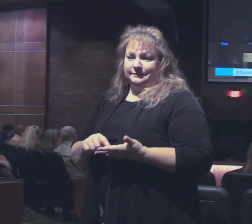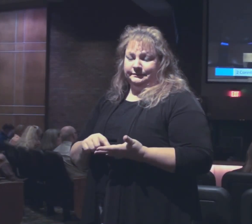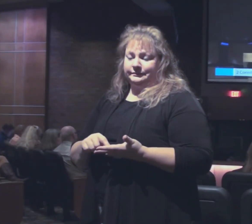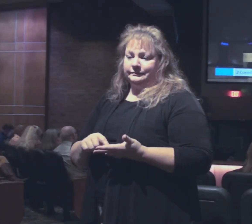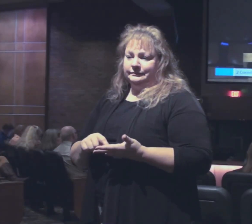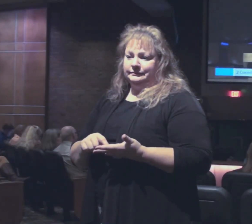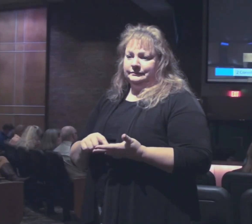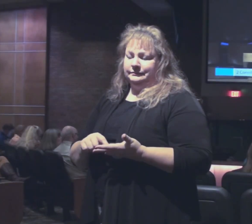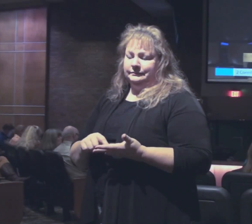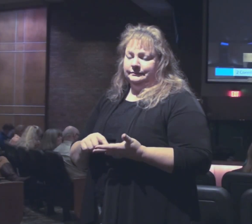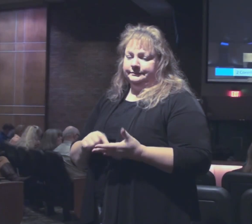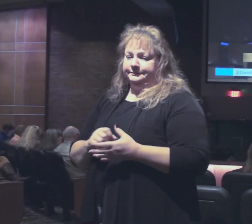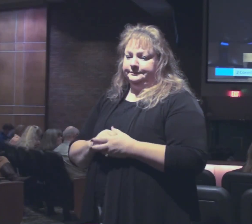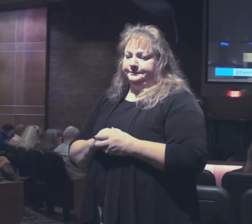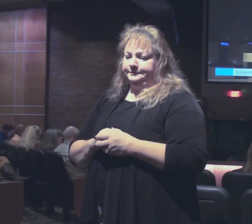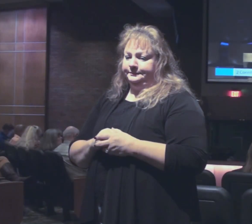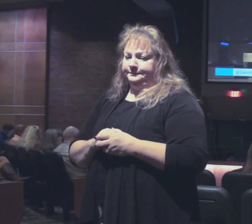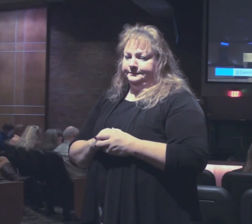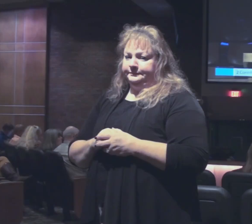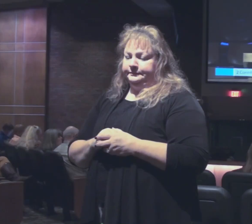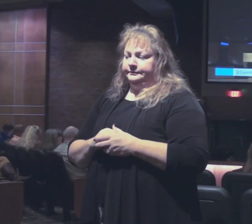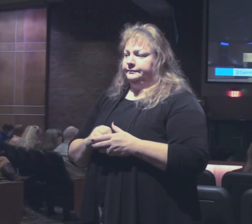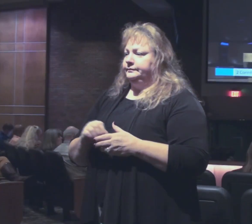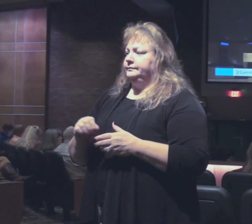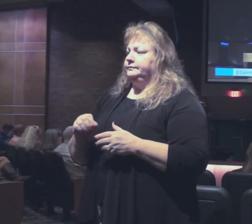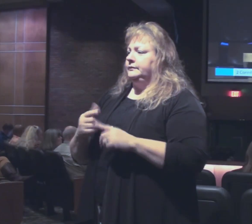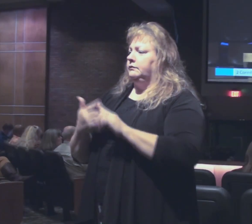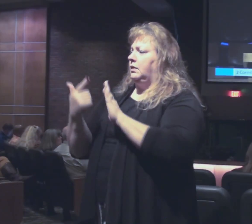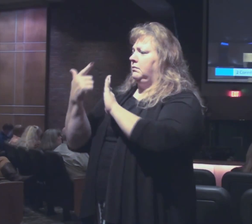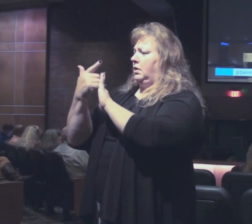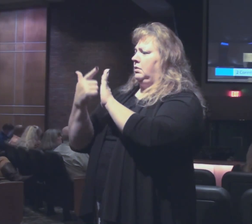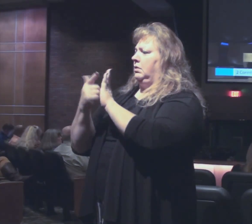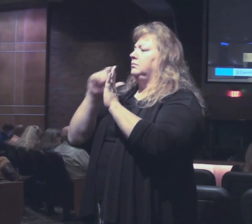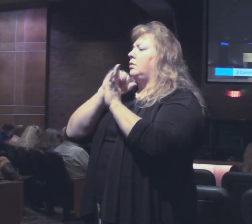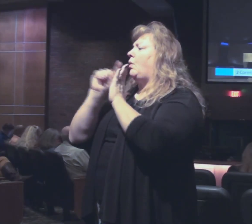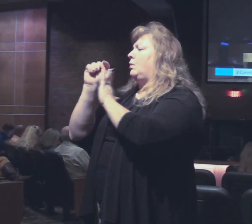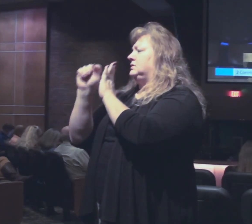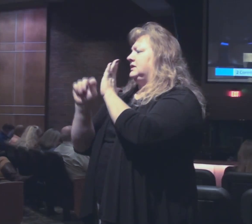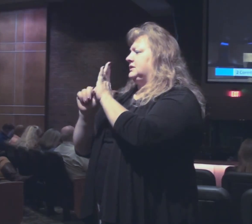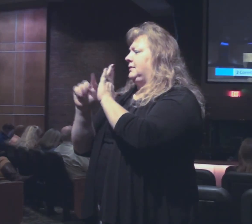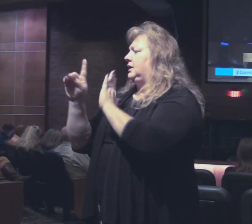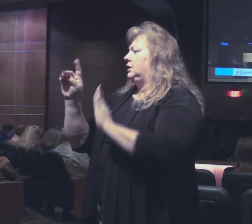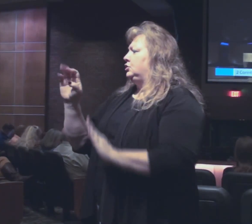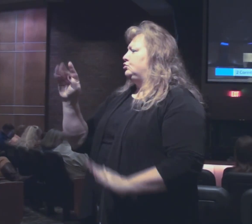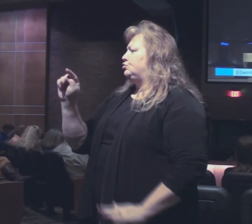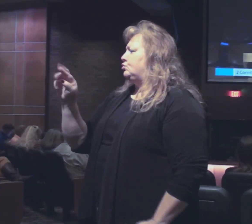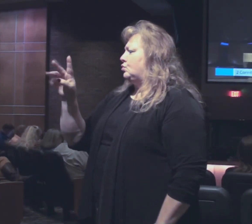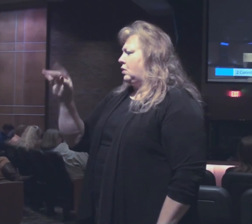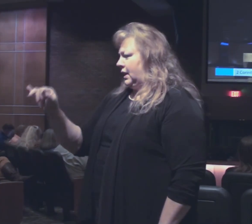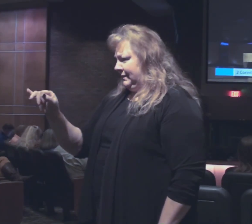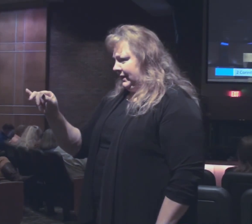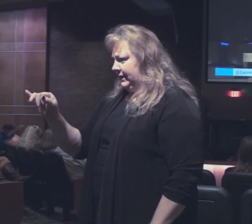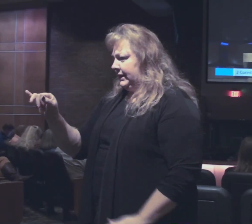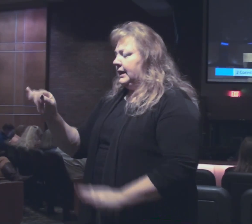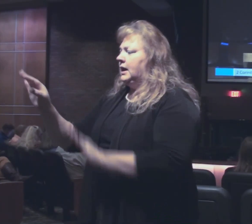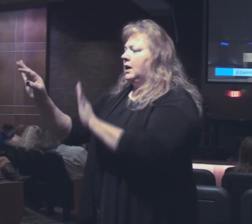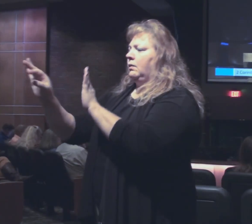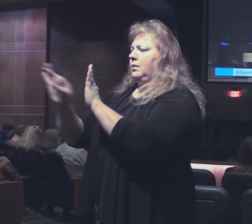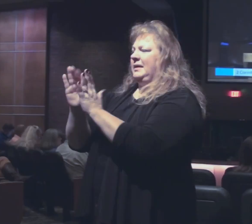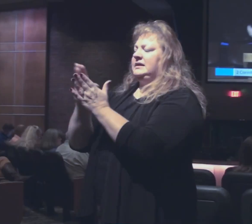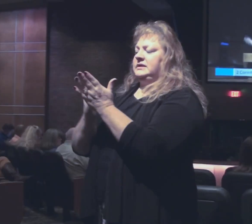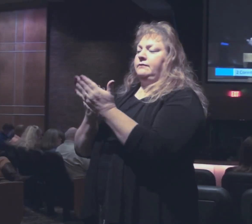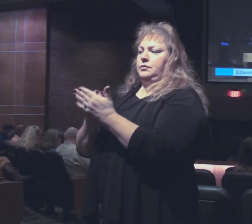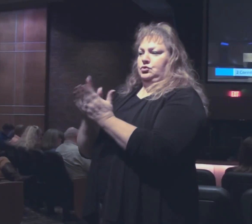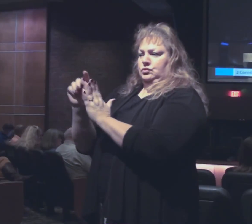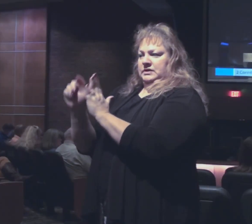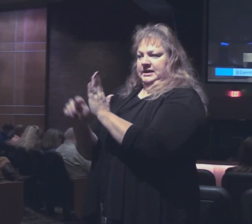read from the Law, the Old Testament, the book of Deuteronomy. Then we'll pick a portion from the Gospels.